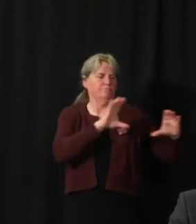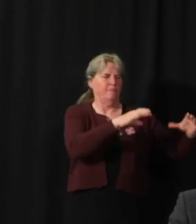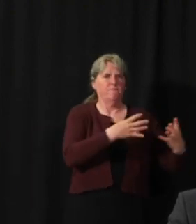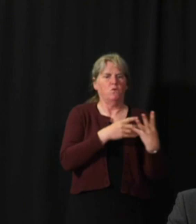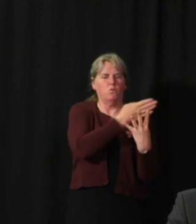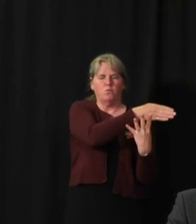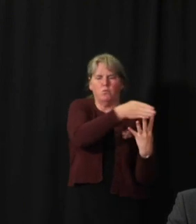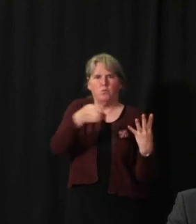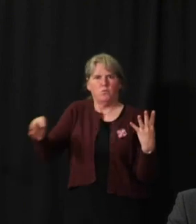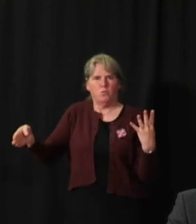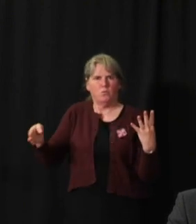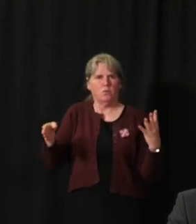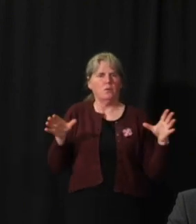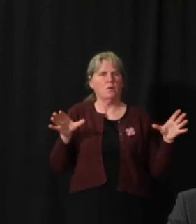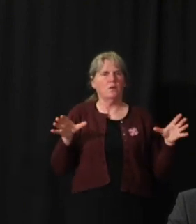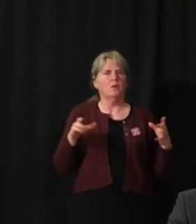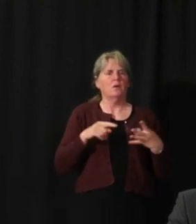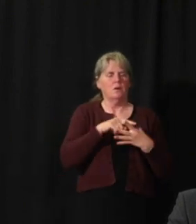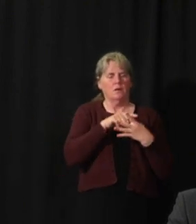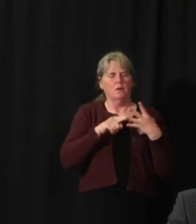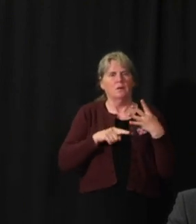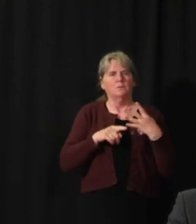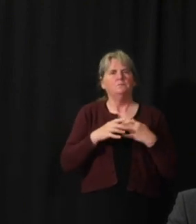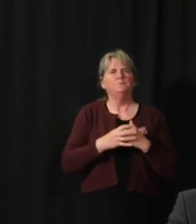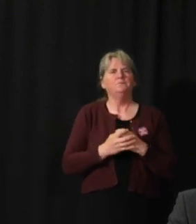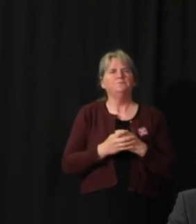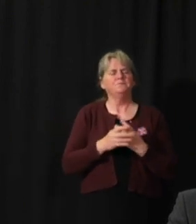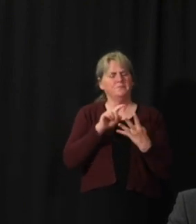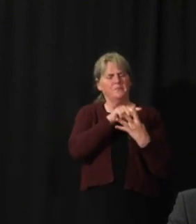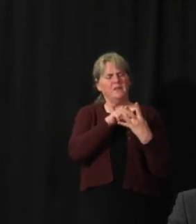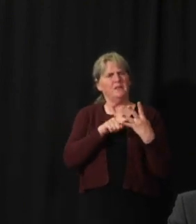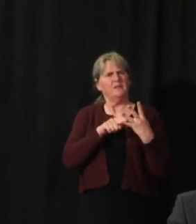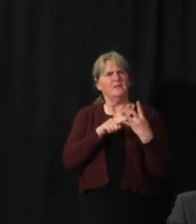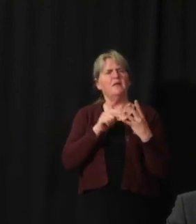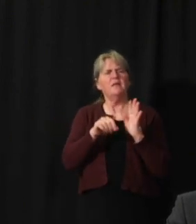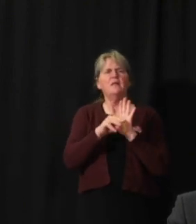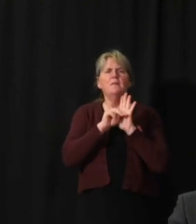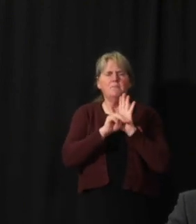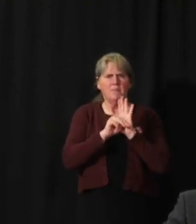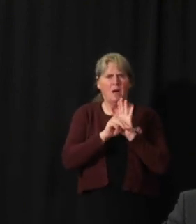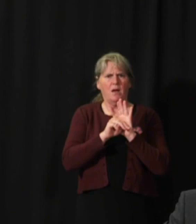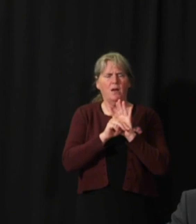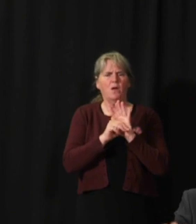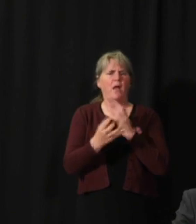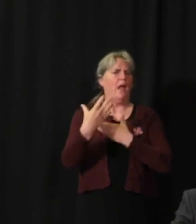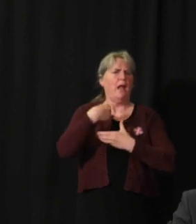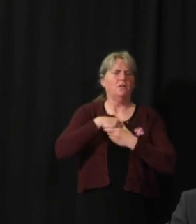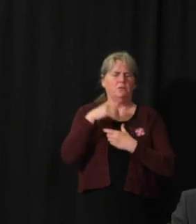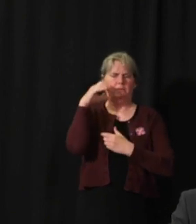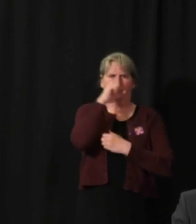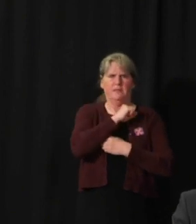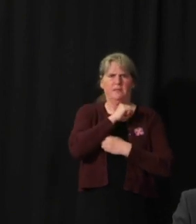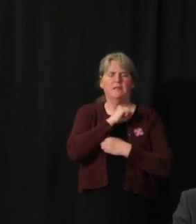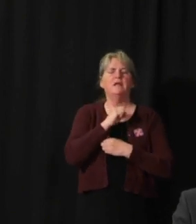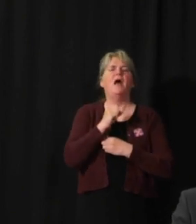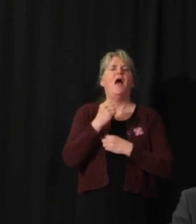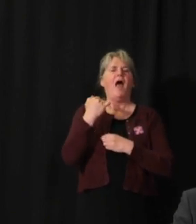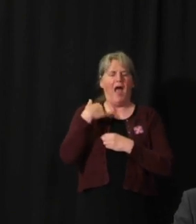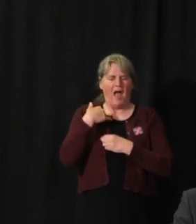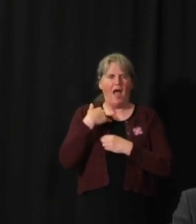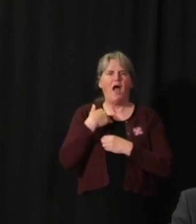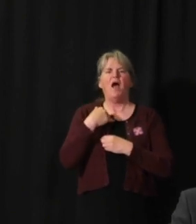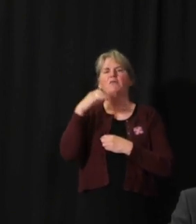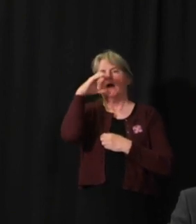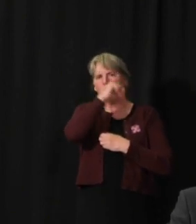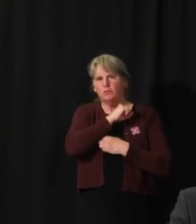So this model, as I said, it depends on an assumption that that disease is already spreading in